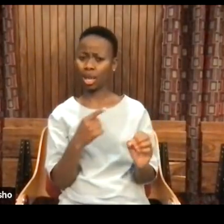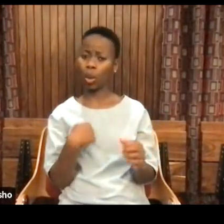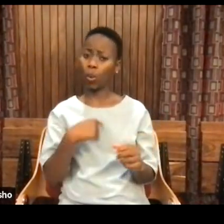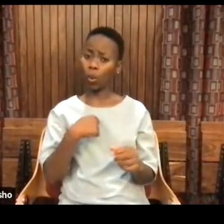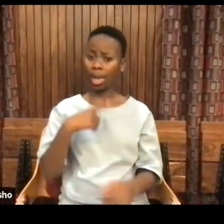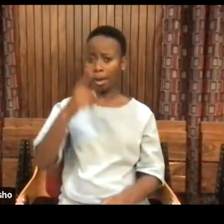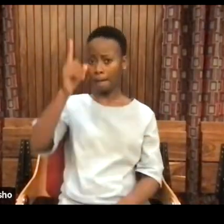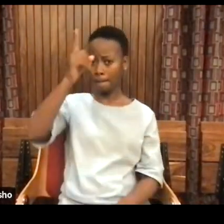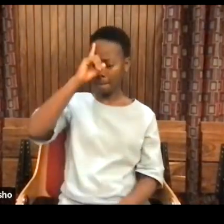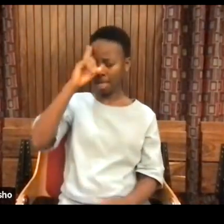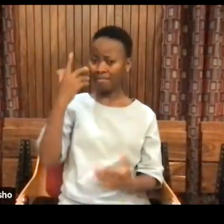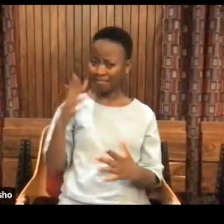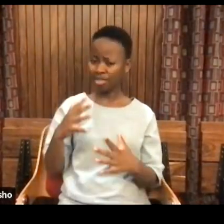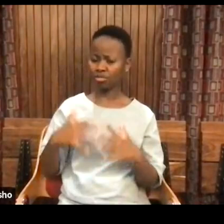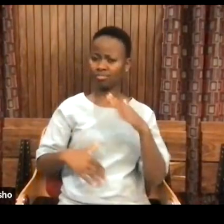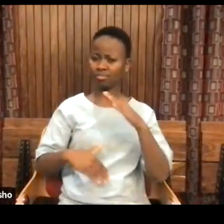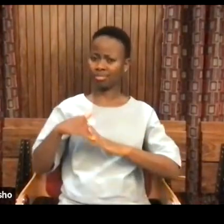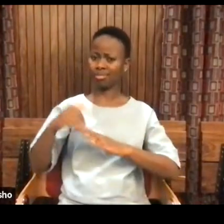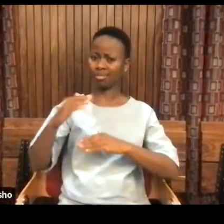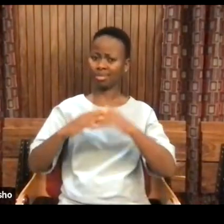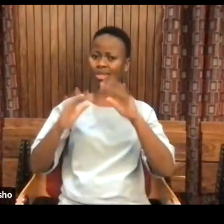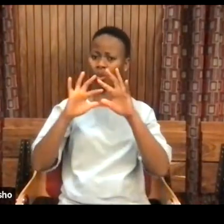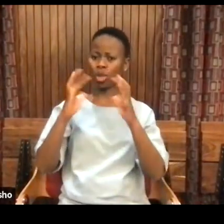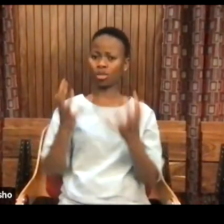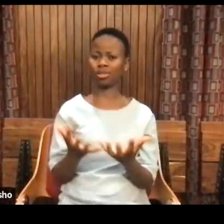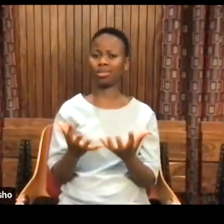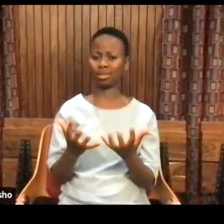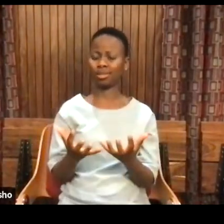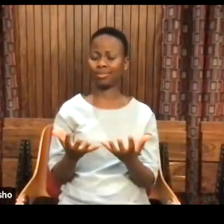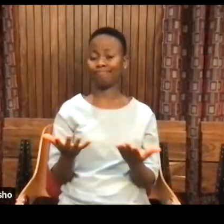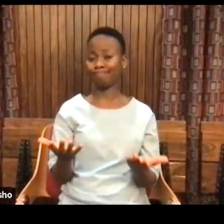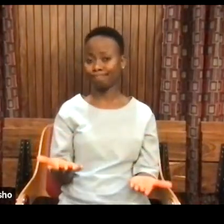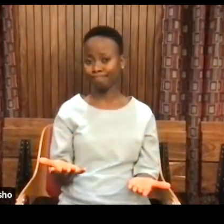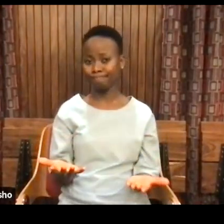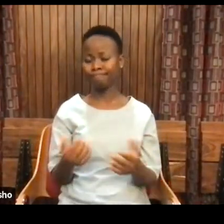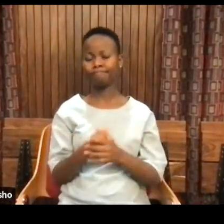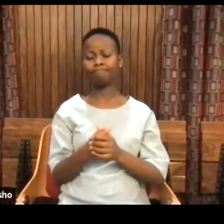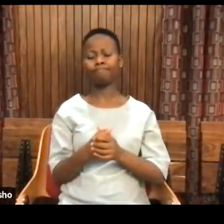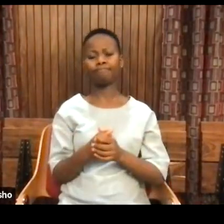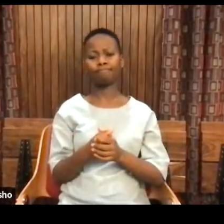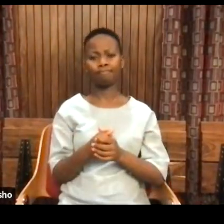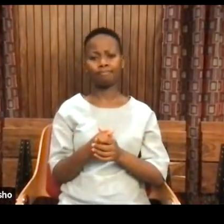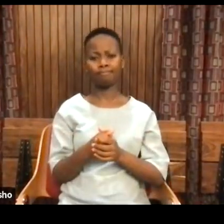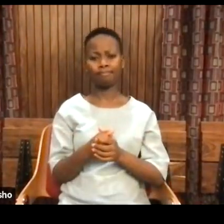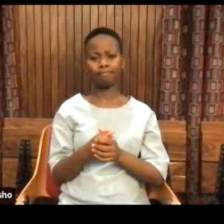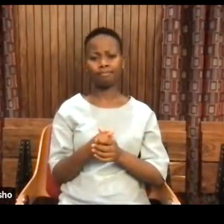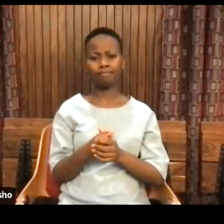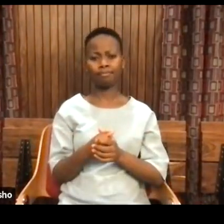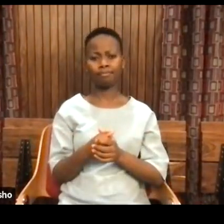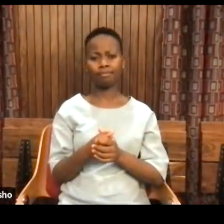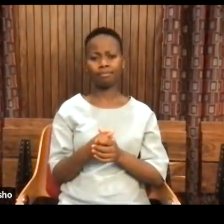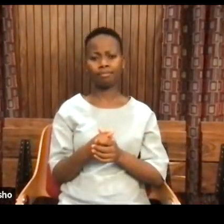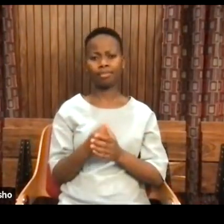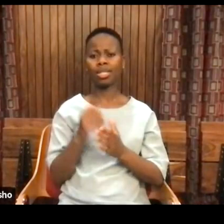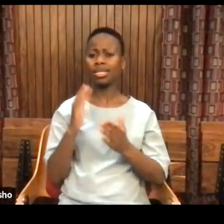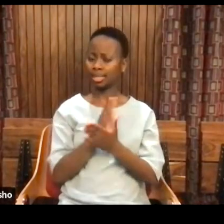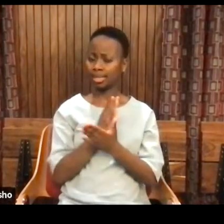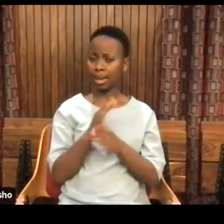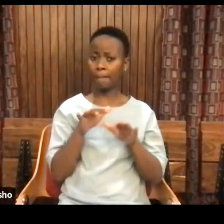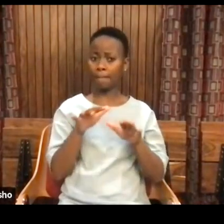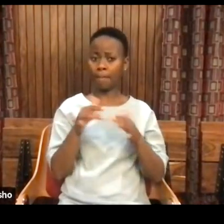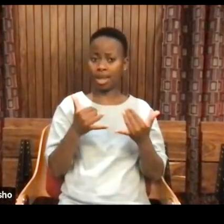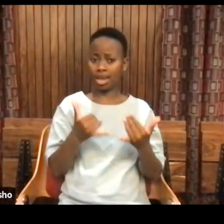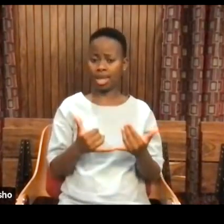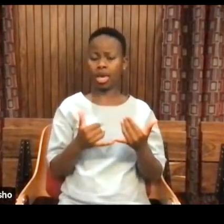We build the world together. You see? So if instead of the company, now people valorize tearing down houses.